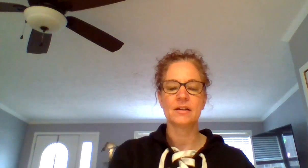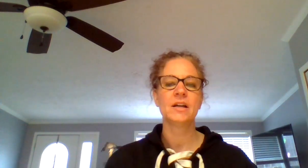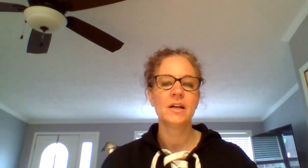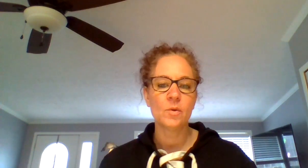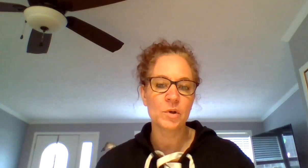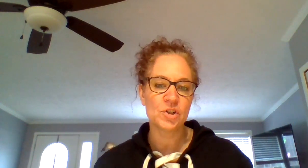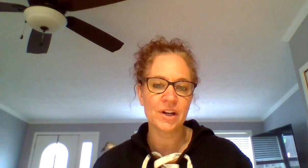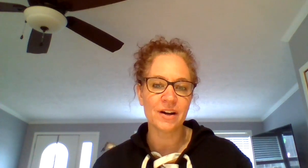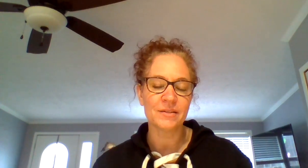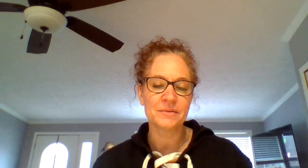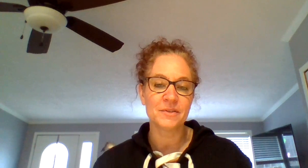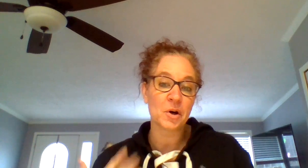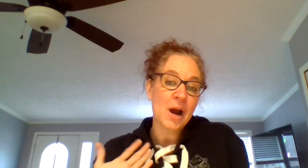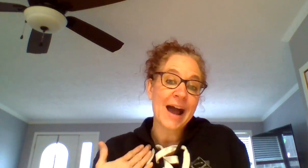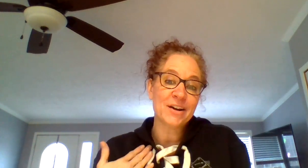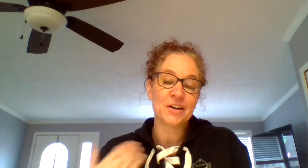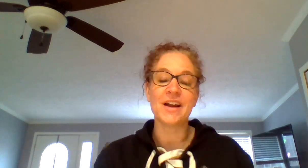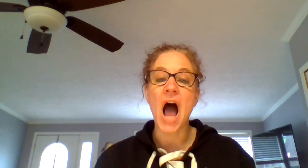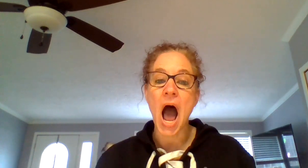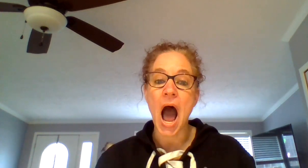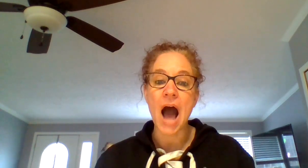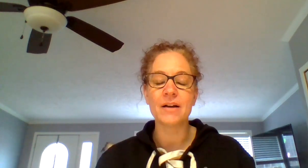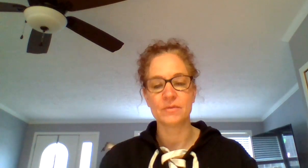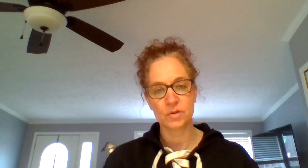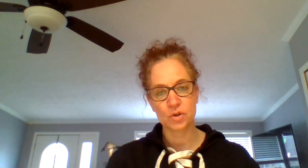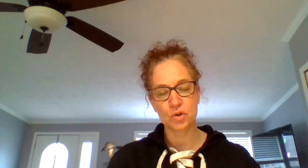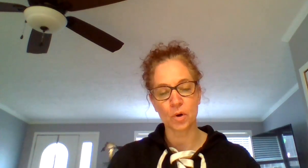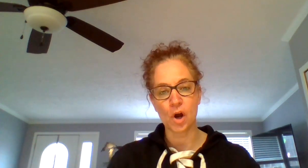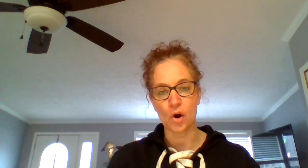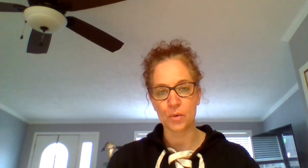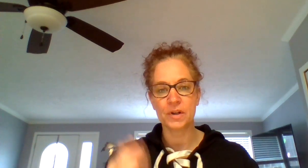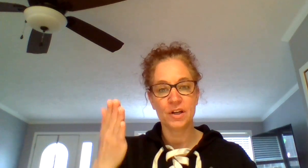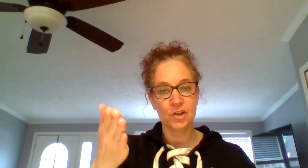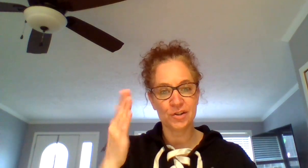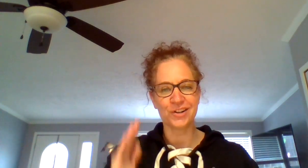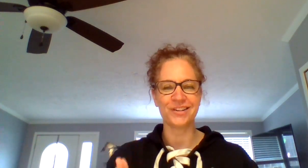What'd you hear? Or I heard ah, short o. Your turn.